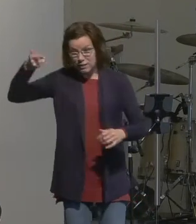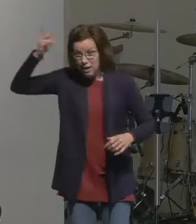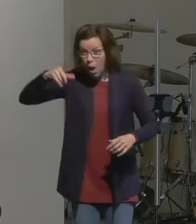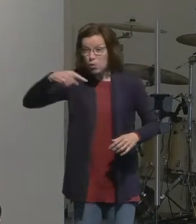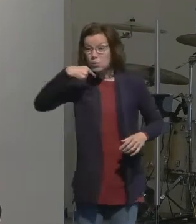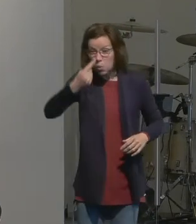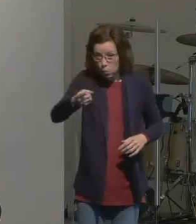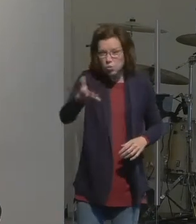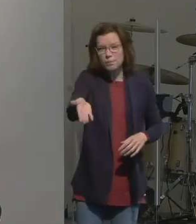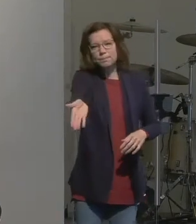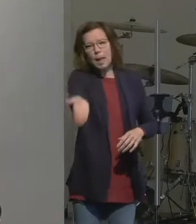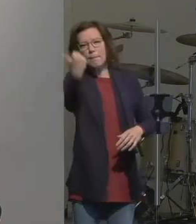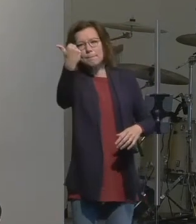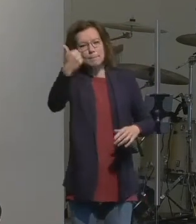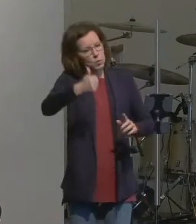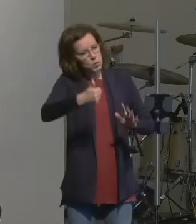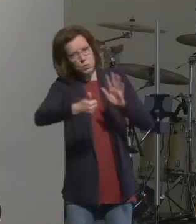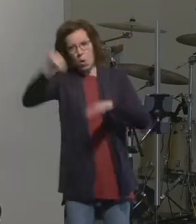know is not quite comfortable.